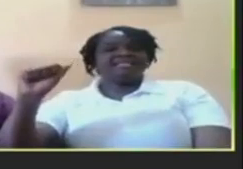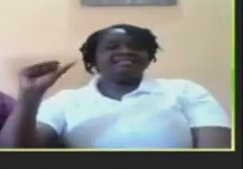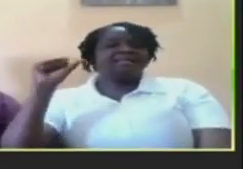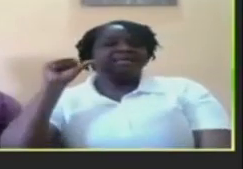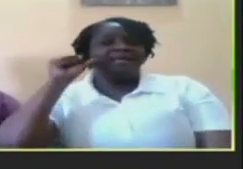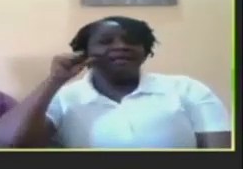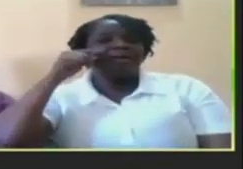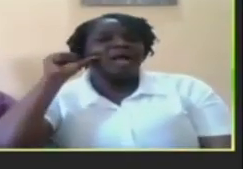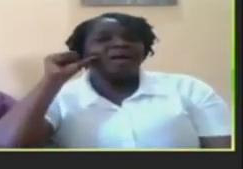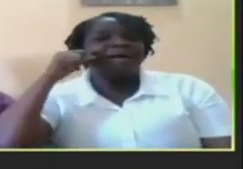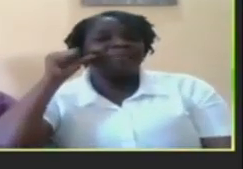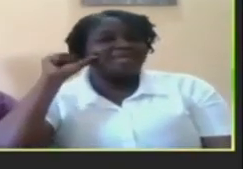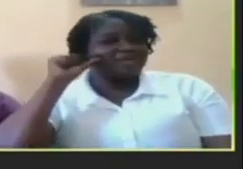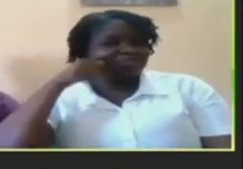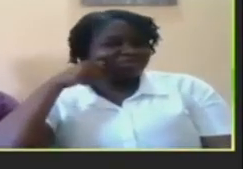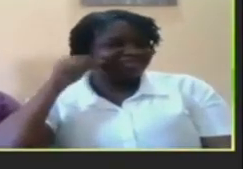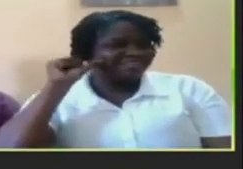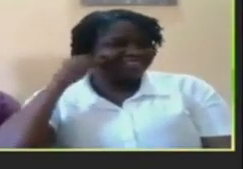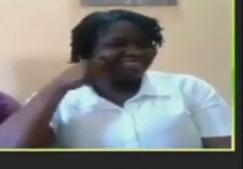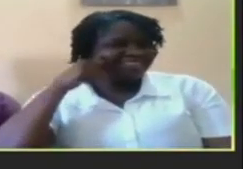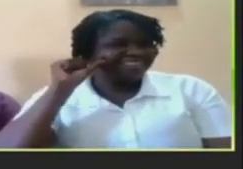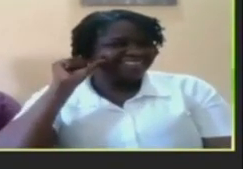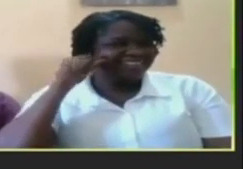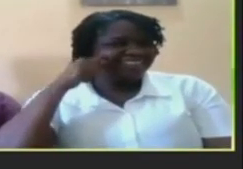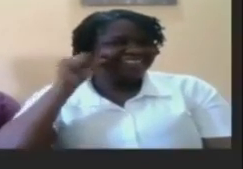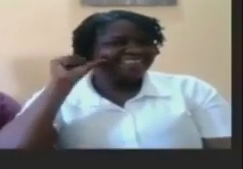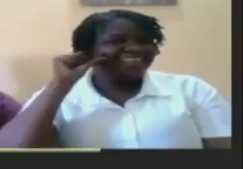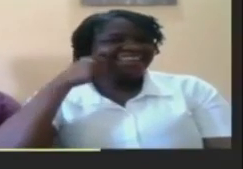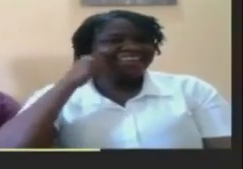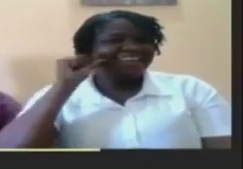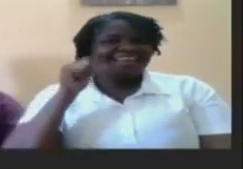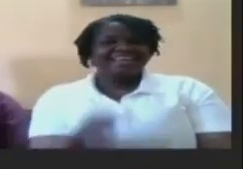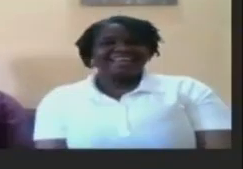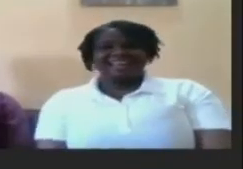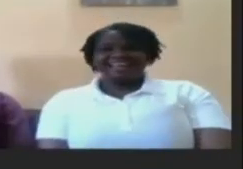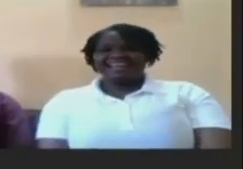letter a by my dimple so what would you say would be